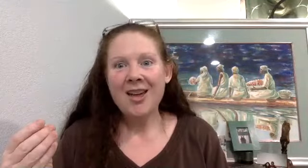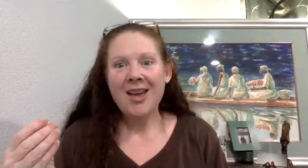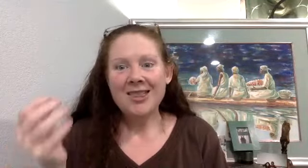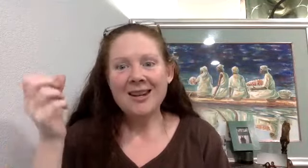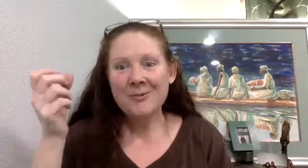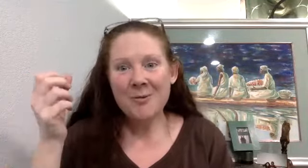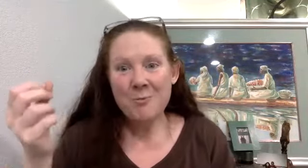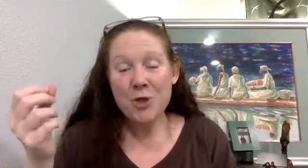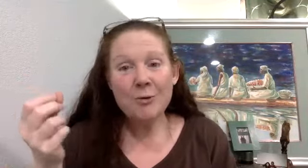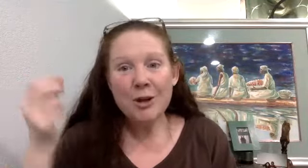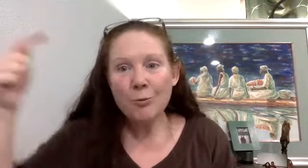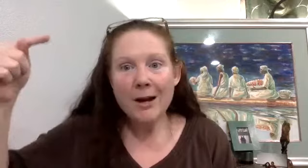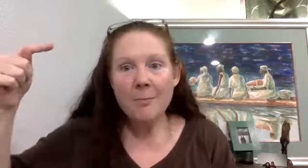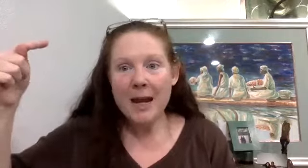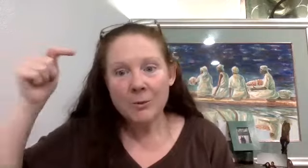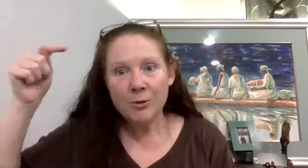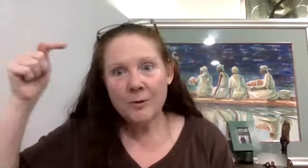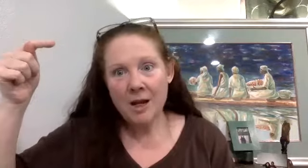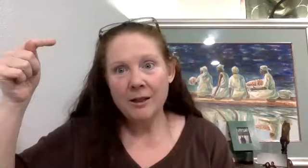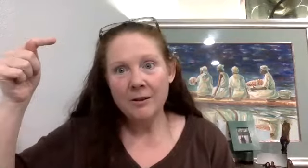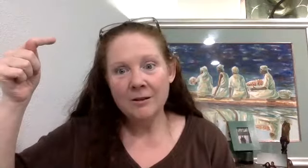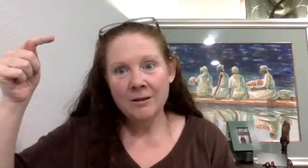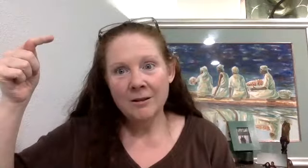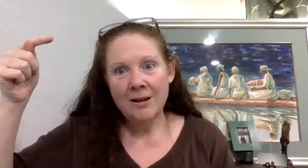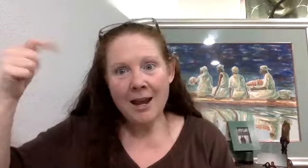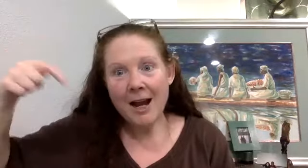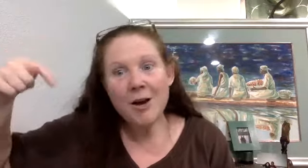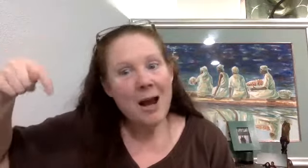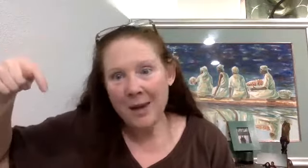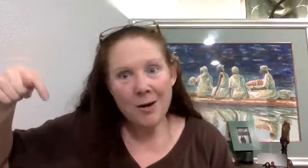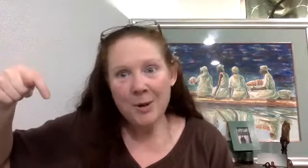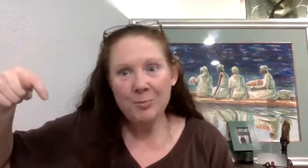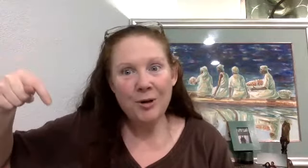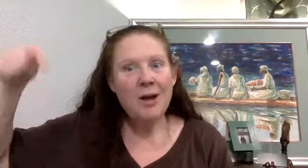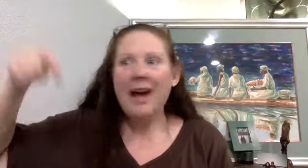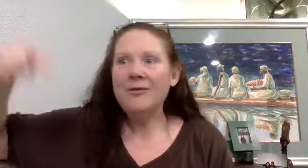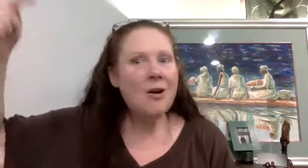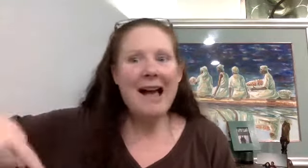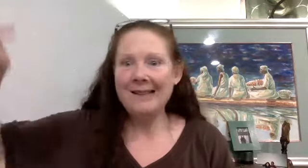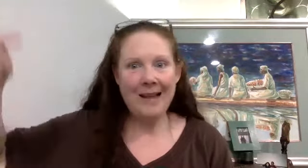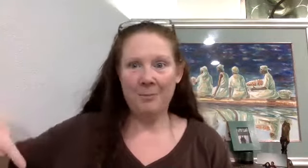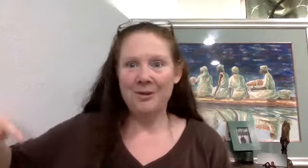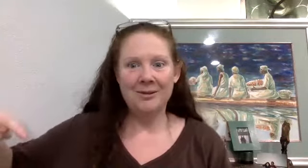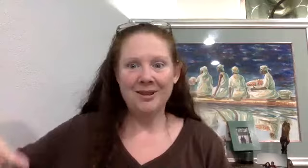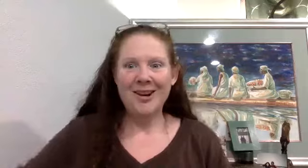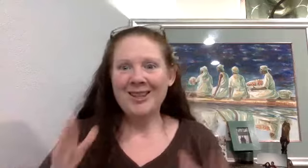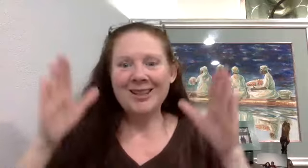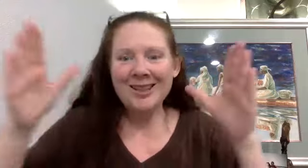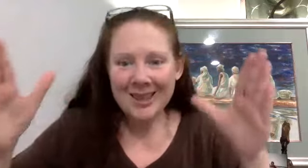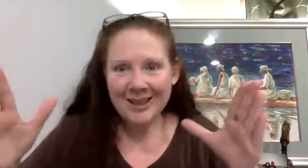That is, they're, they're right on pace with New Zealand. And I know my pale people have no concept, right? This is, this is